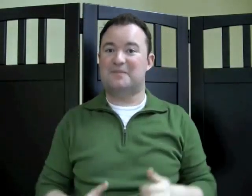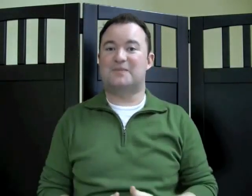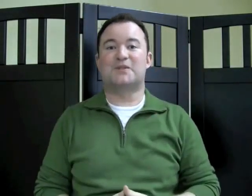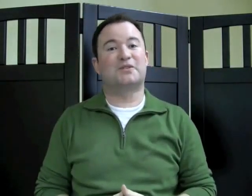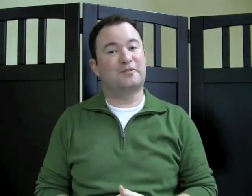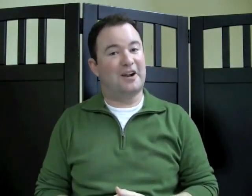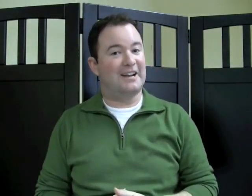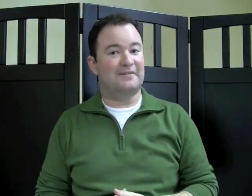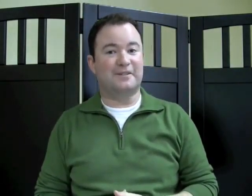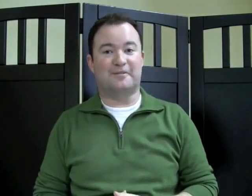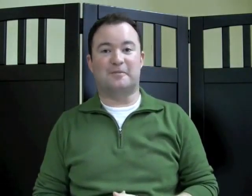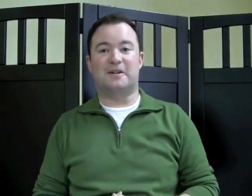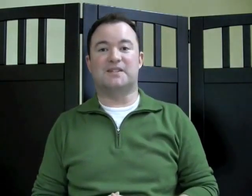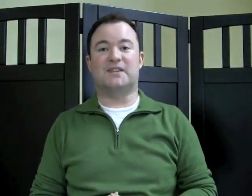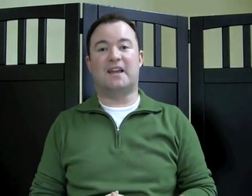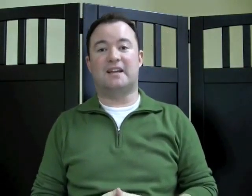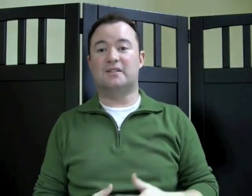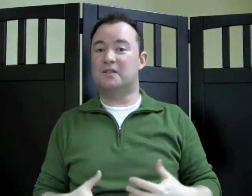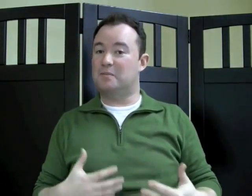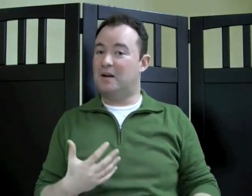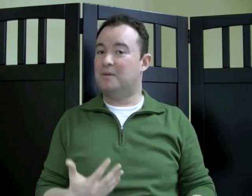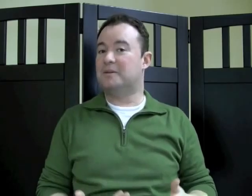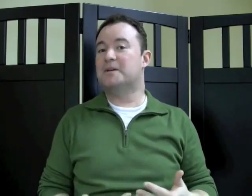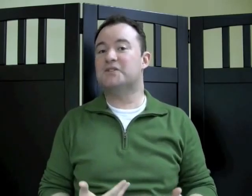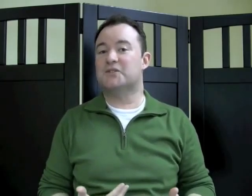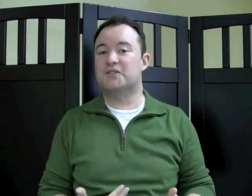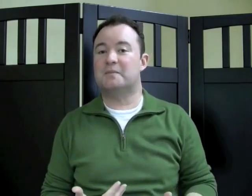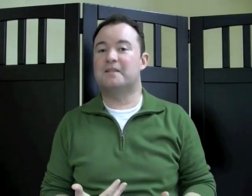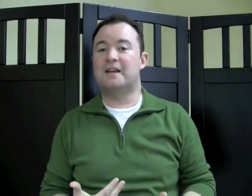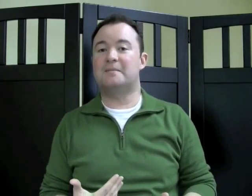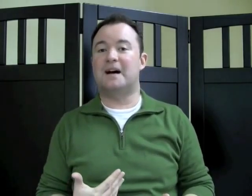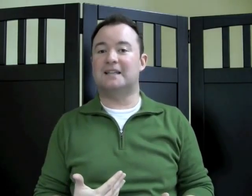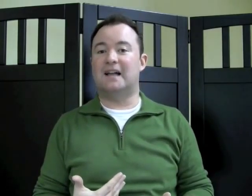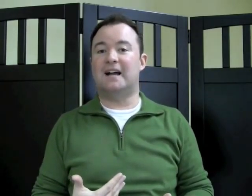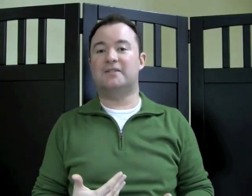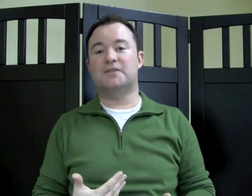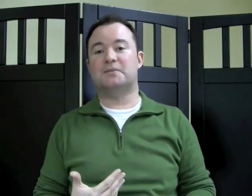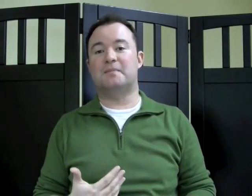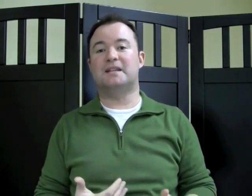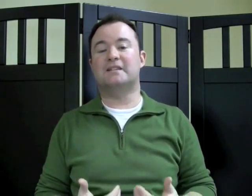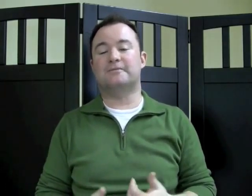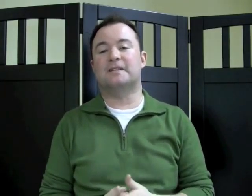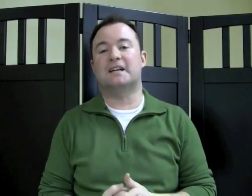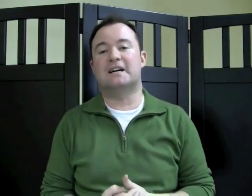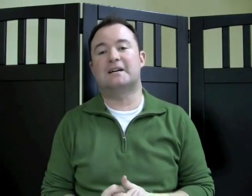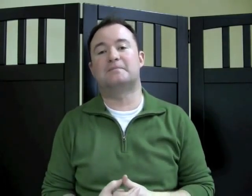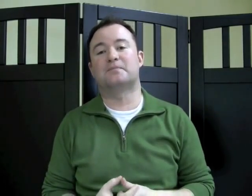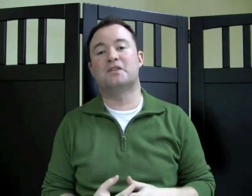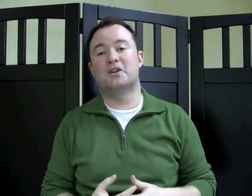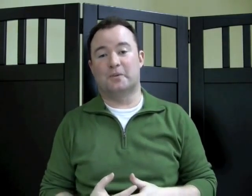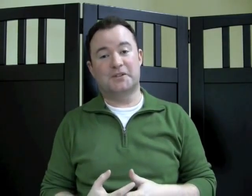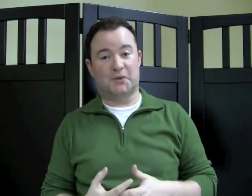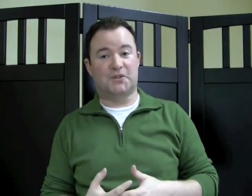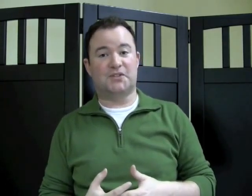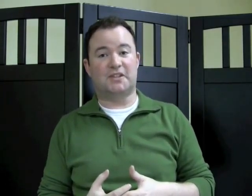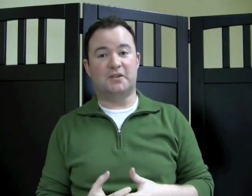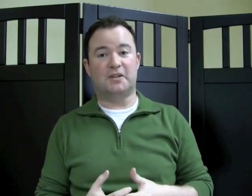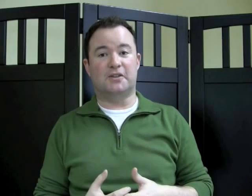There's a variety of different ones. And, you can probably research some of them online. There's many different resources that you could